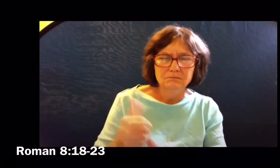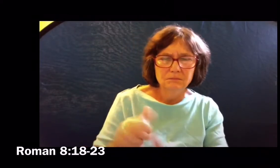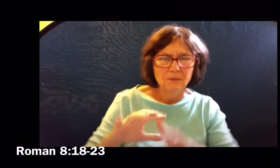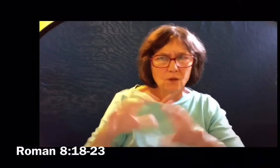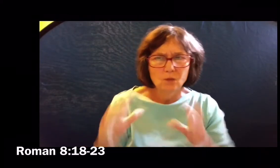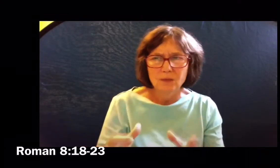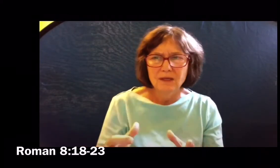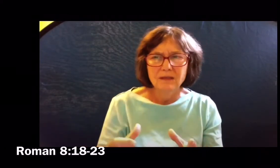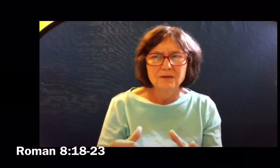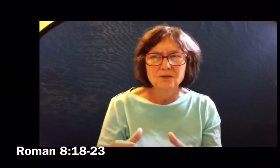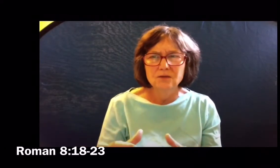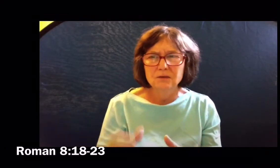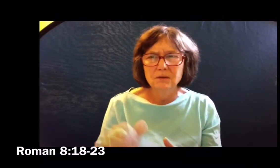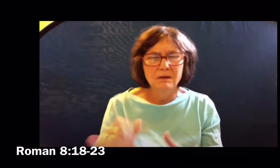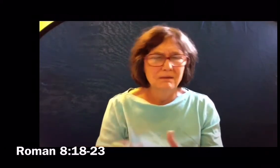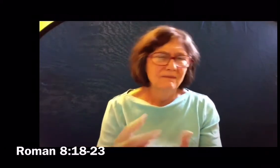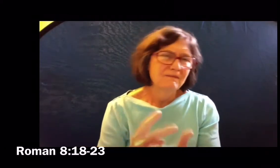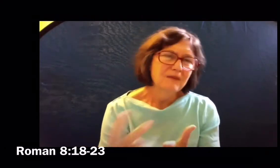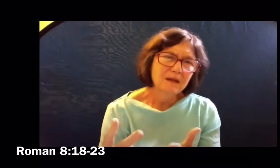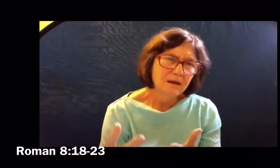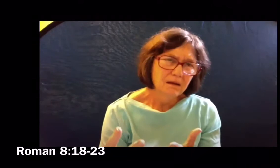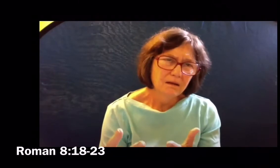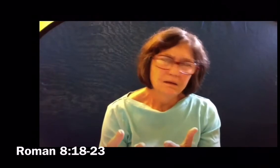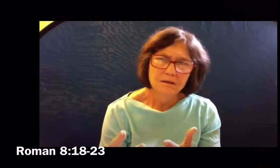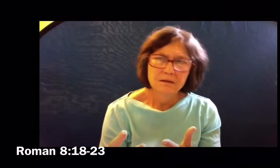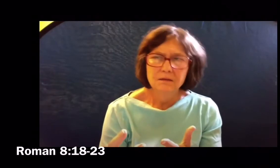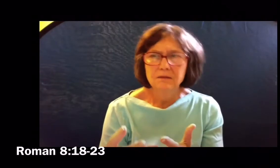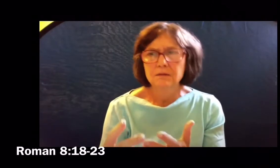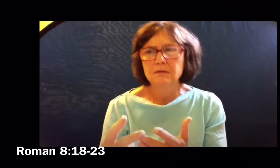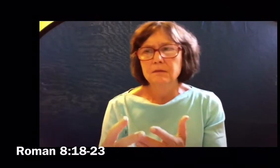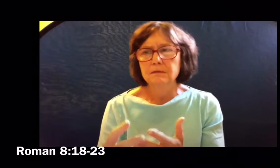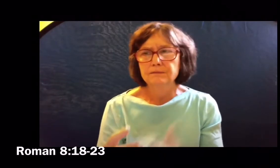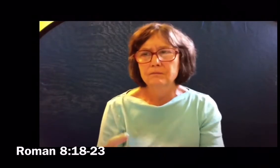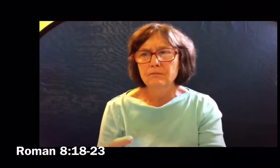For creation was made subject to futility,